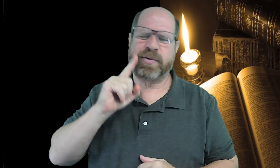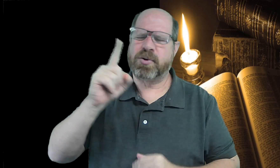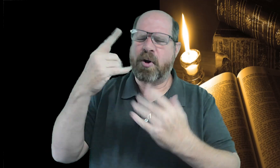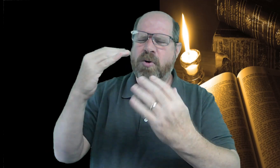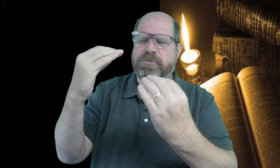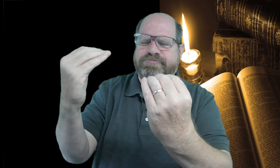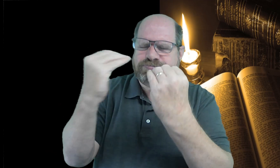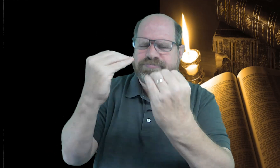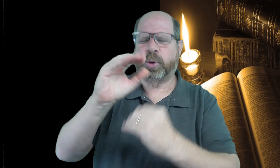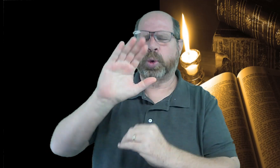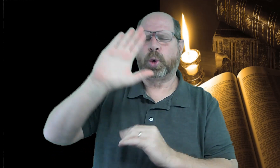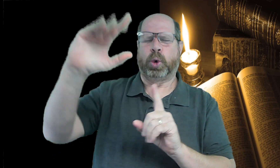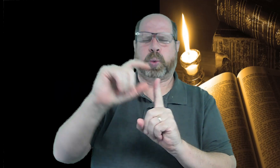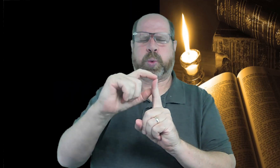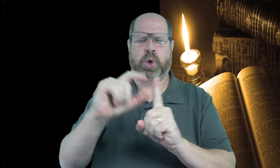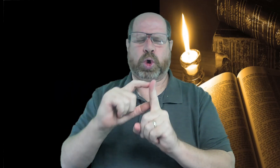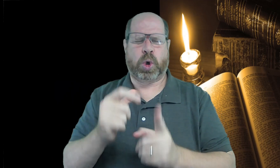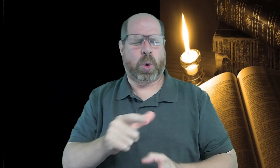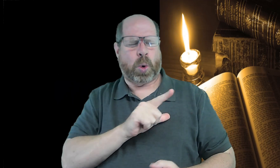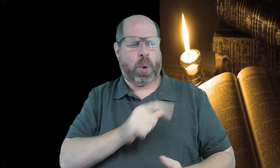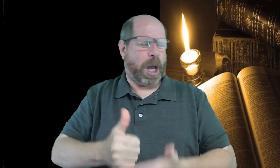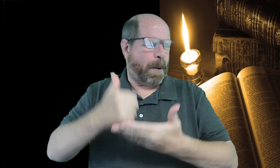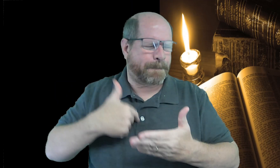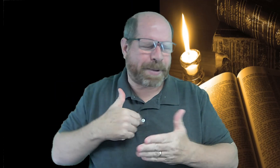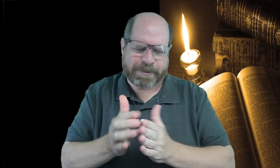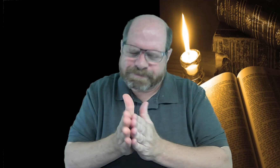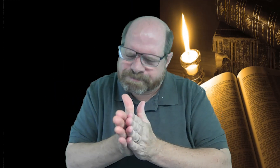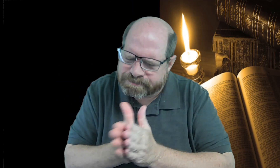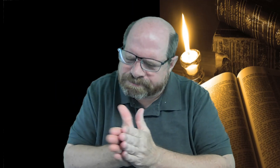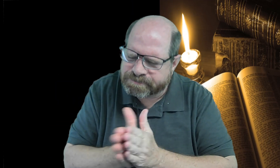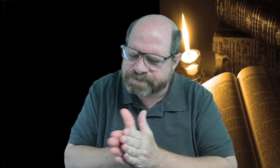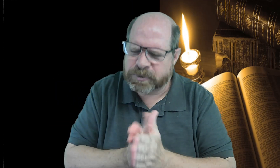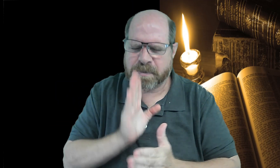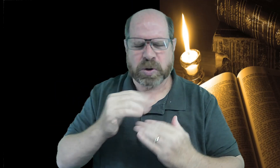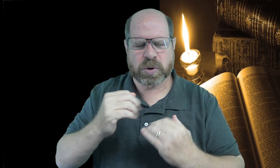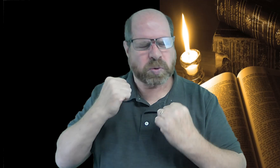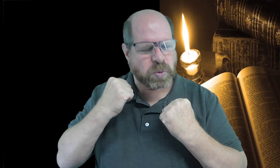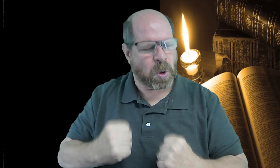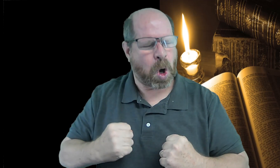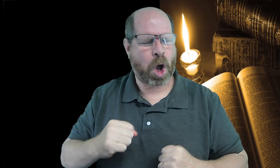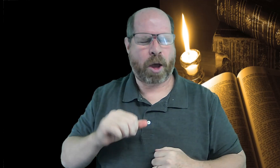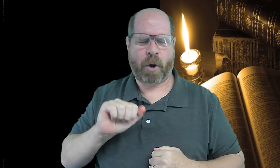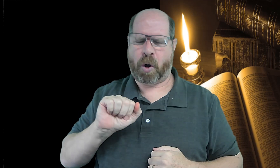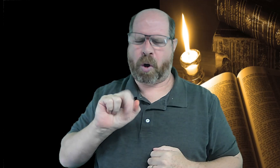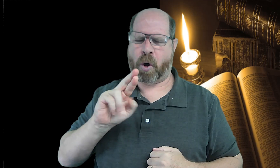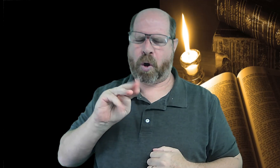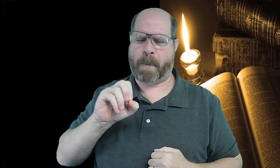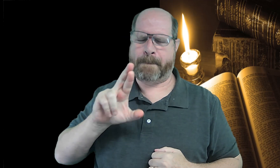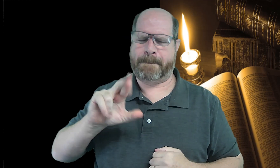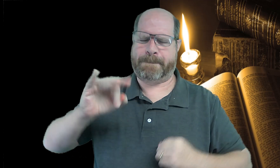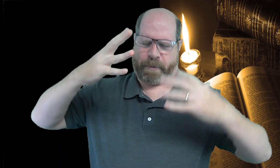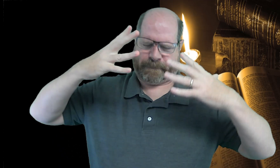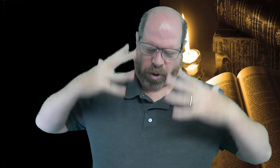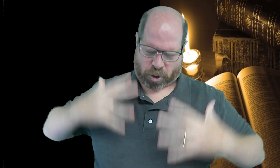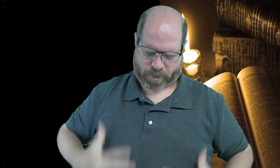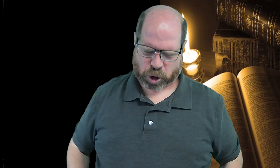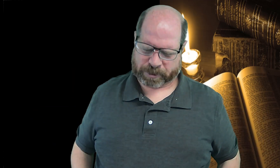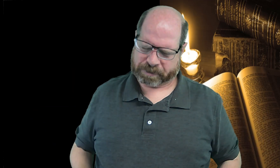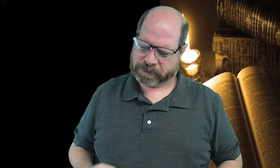you lord for all that you're teaching us through your word lord help us stay eager and strong with the armor